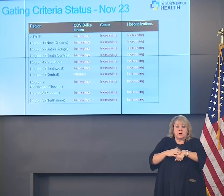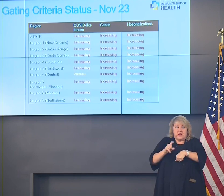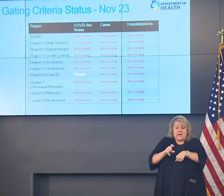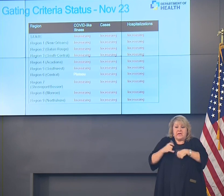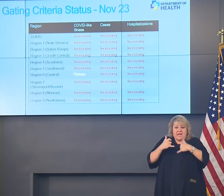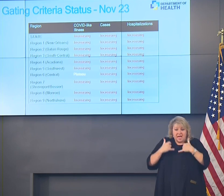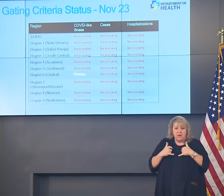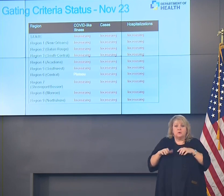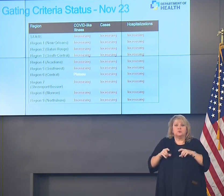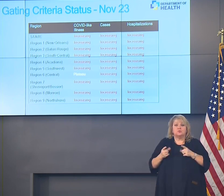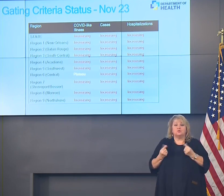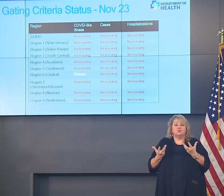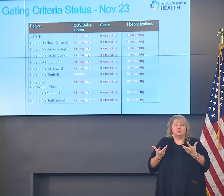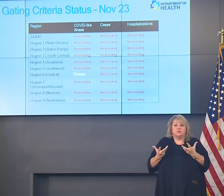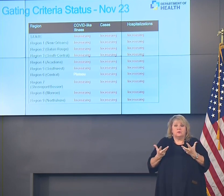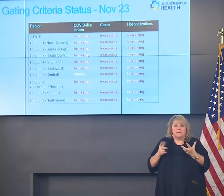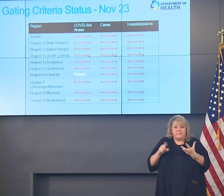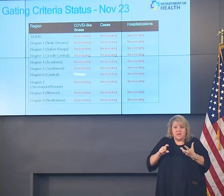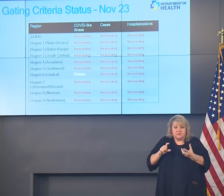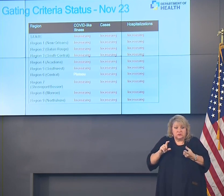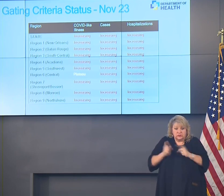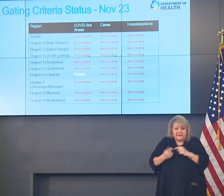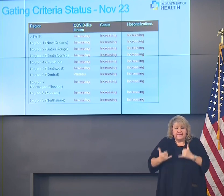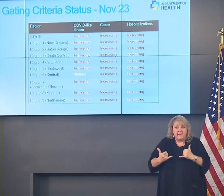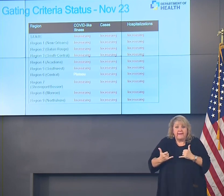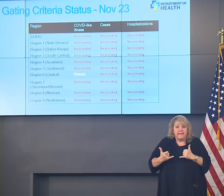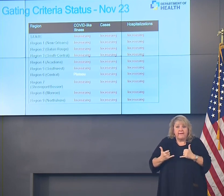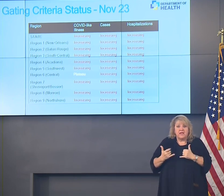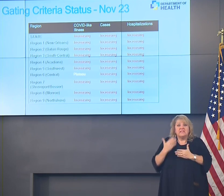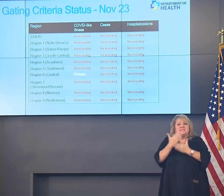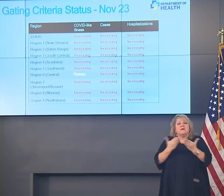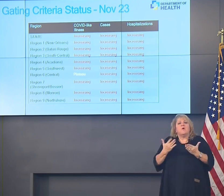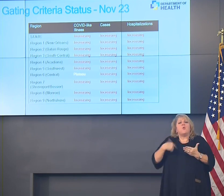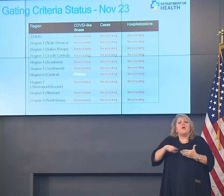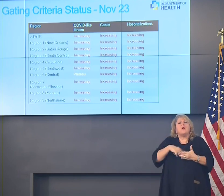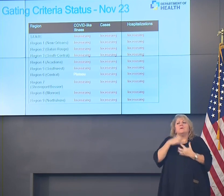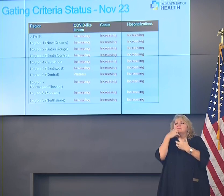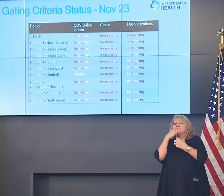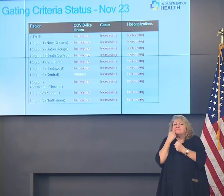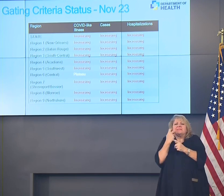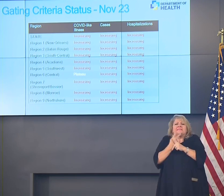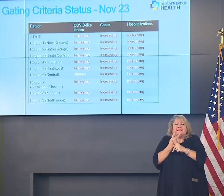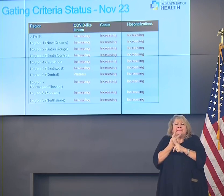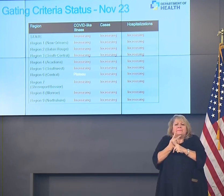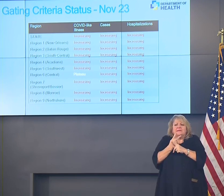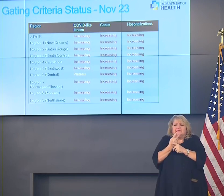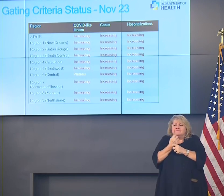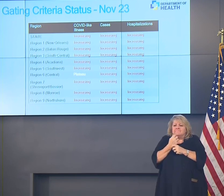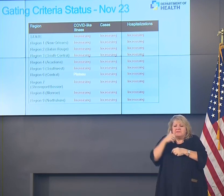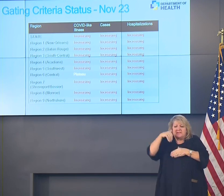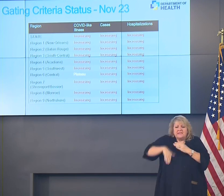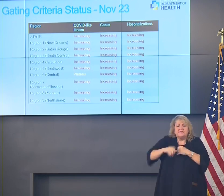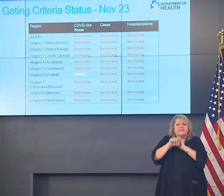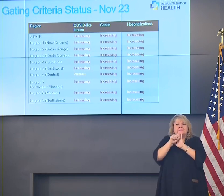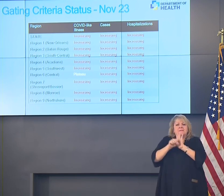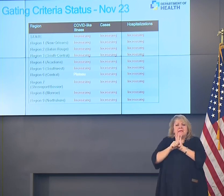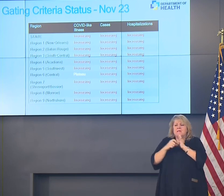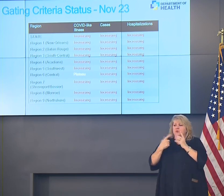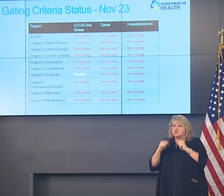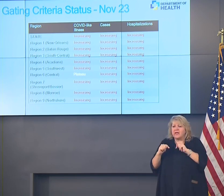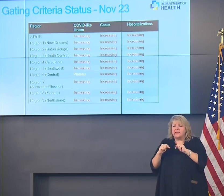Because there are a few things that we're working really hard to preserve in this state. And the ability of people to access